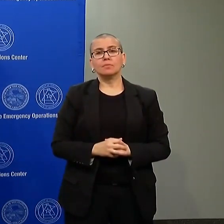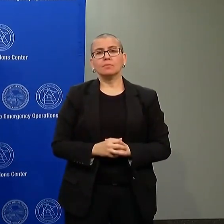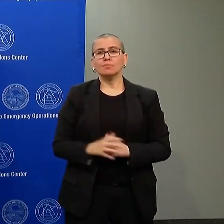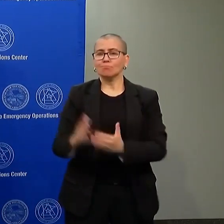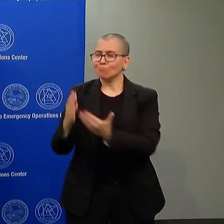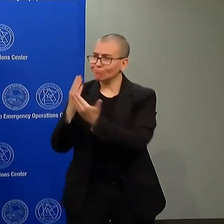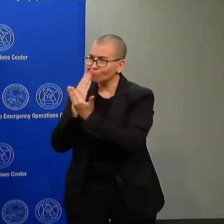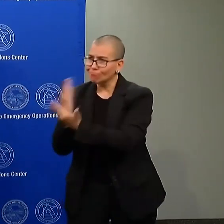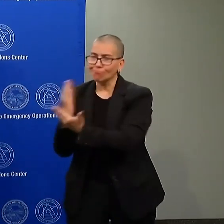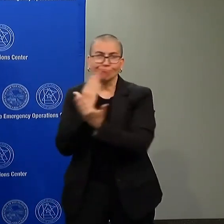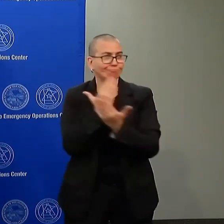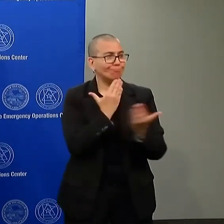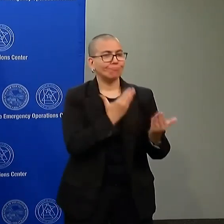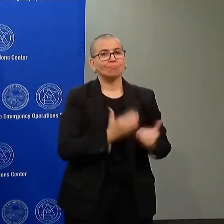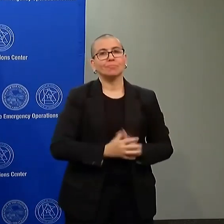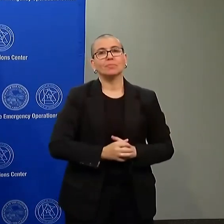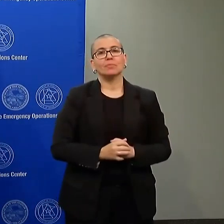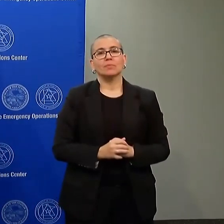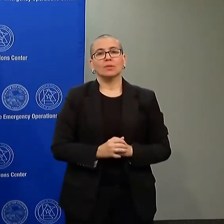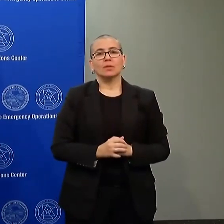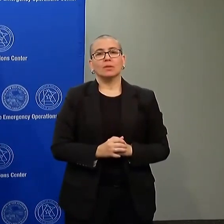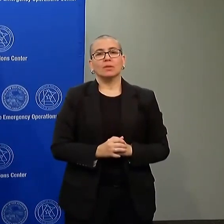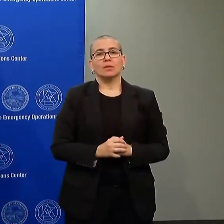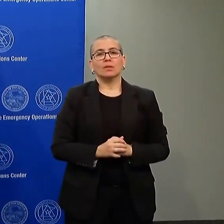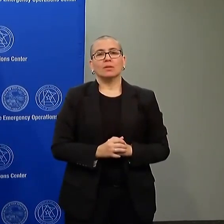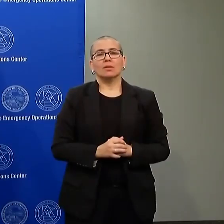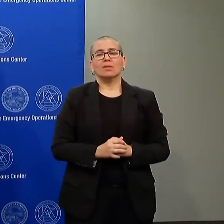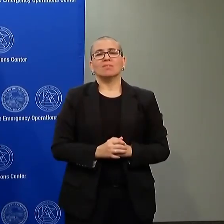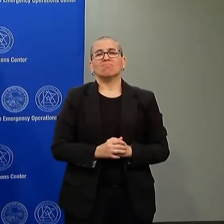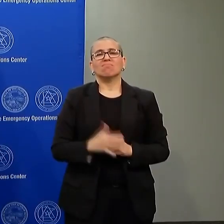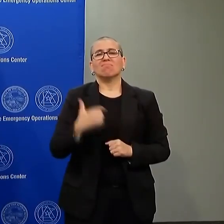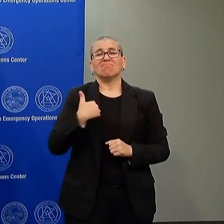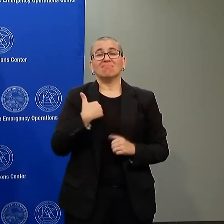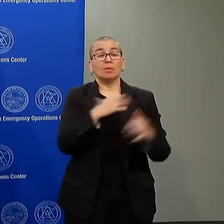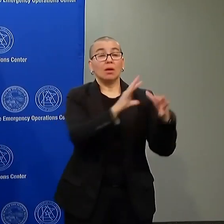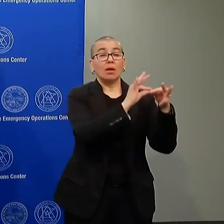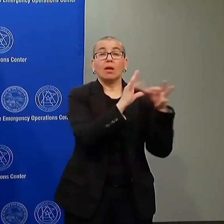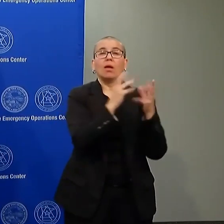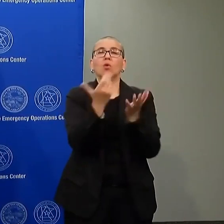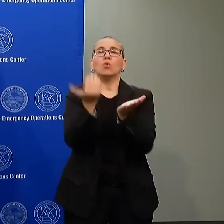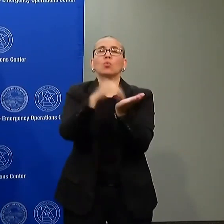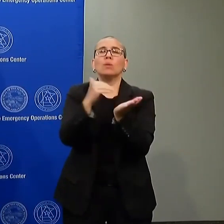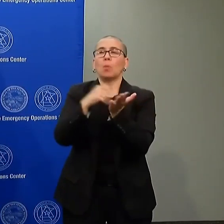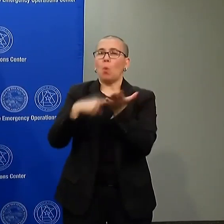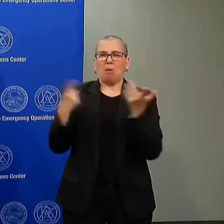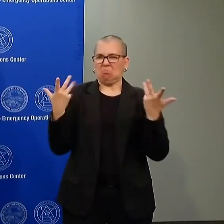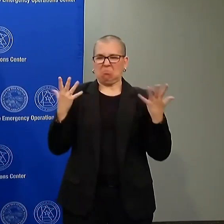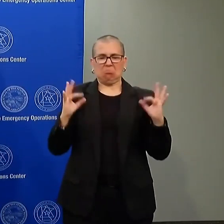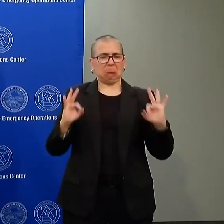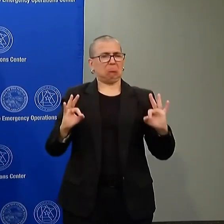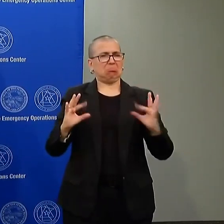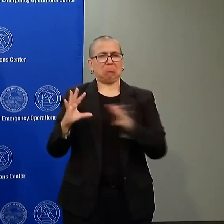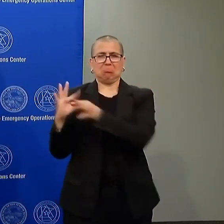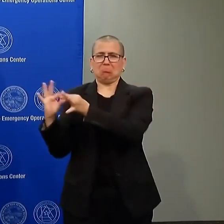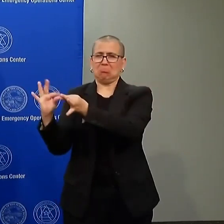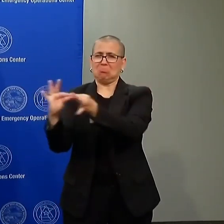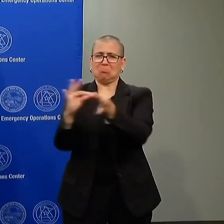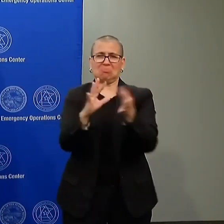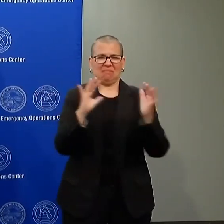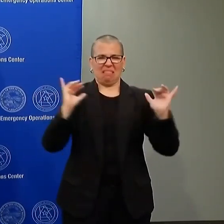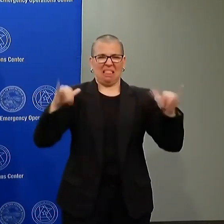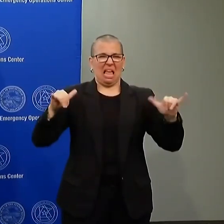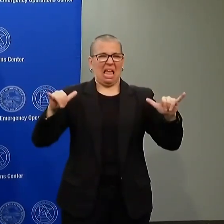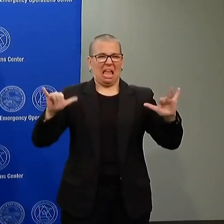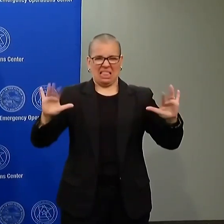I don't intend on rehashing the ground that has been covered by all the folks up here saying the important things they said. But I do